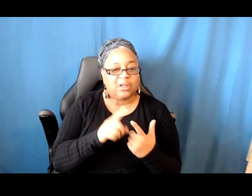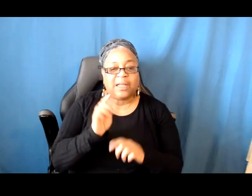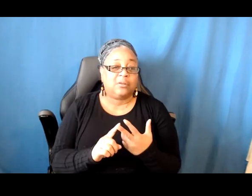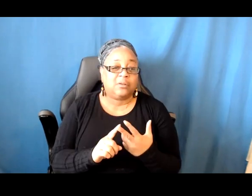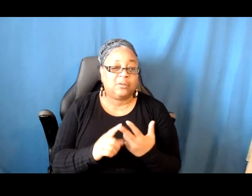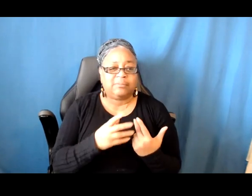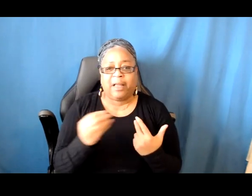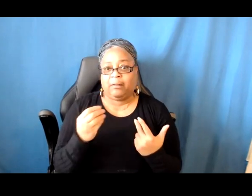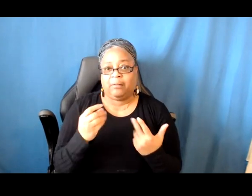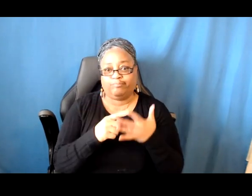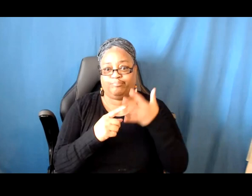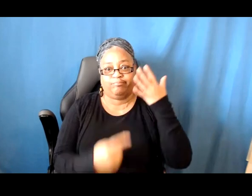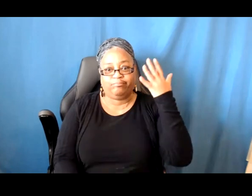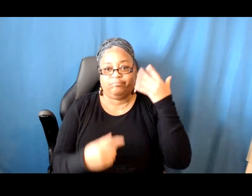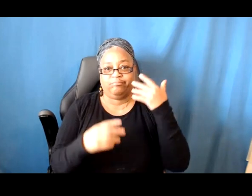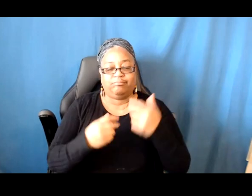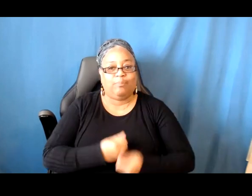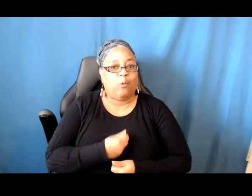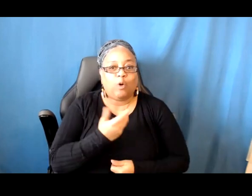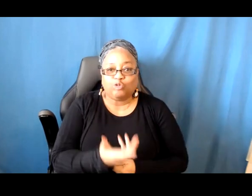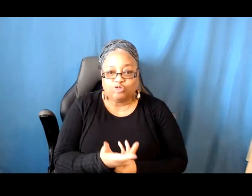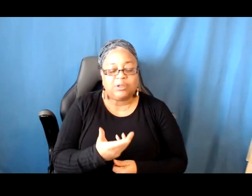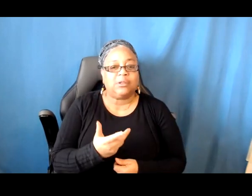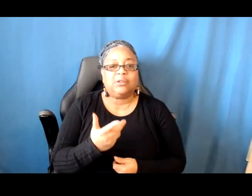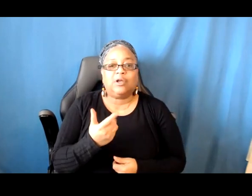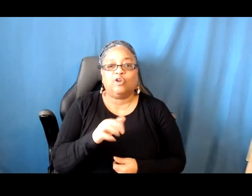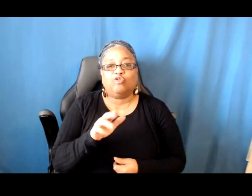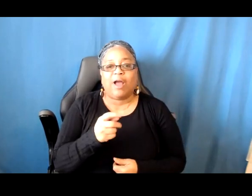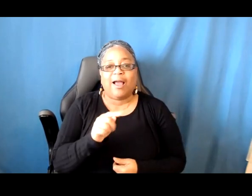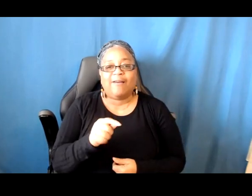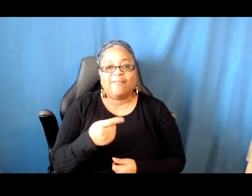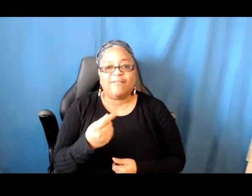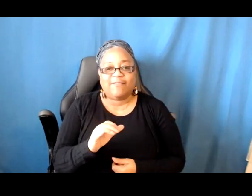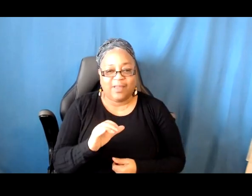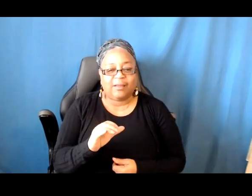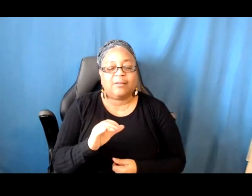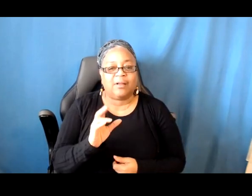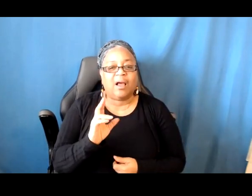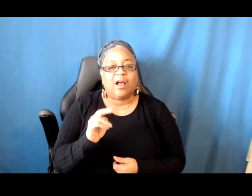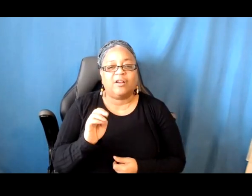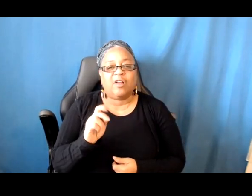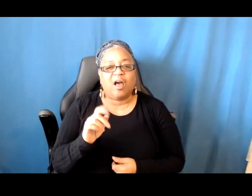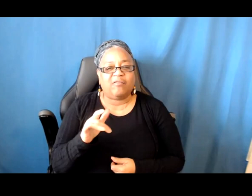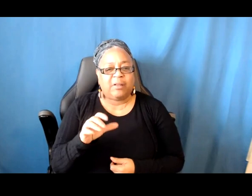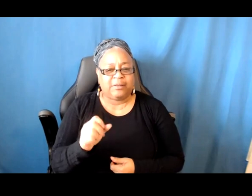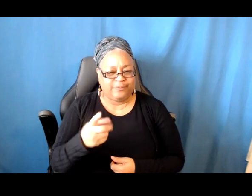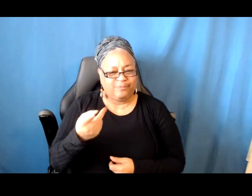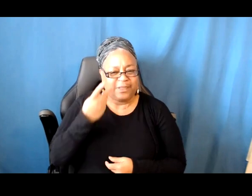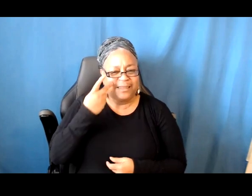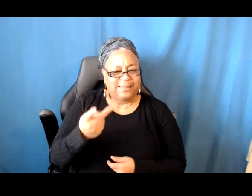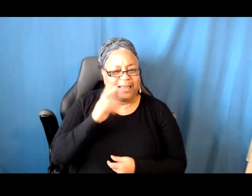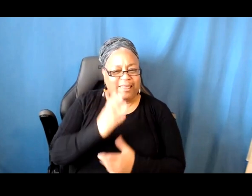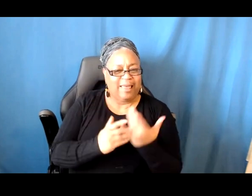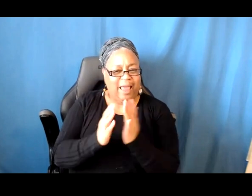graphic novels. So for a full list, please see either the application handbook or start the application. You can see it for